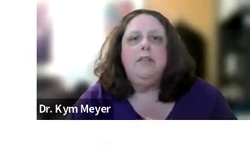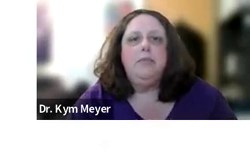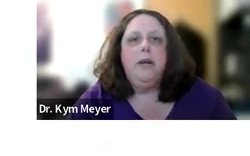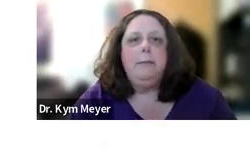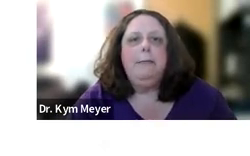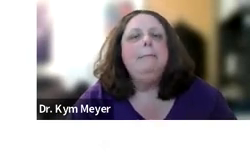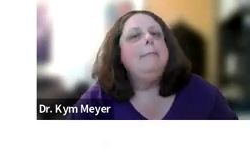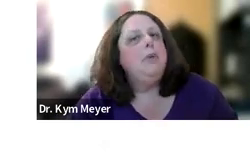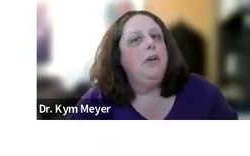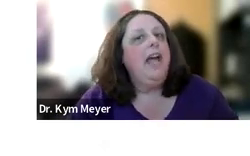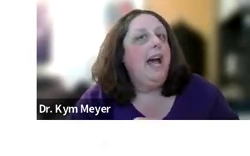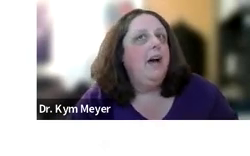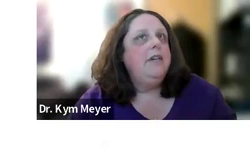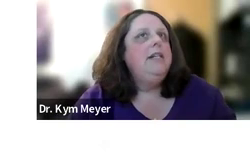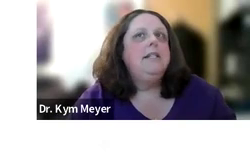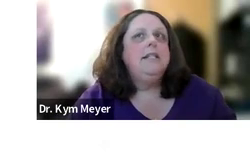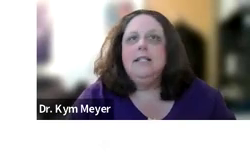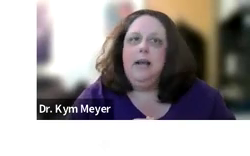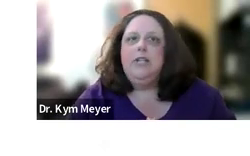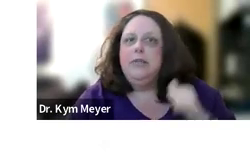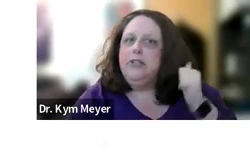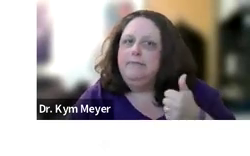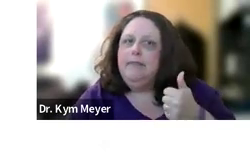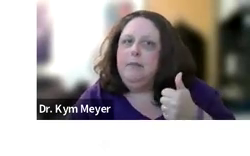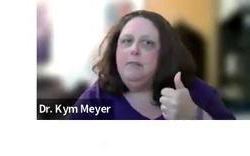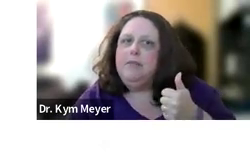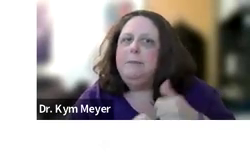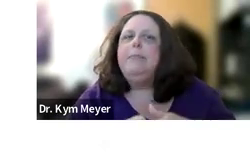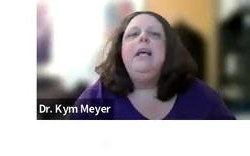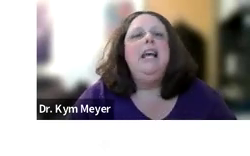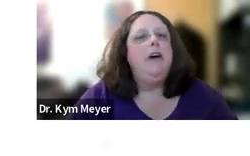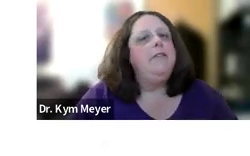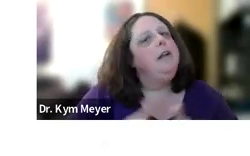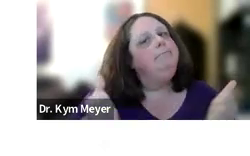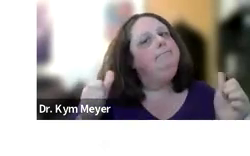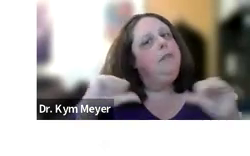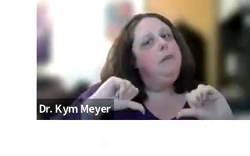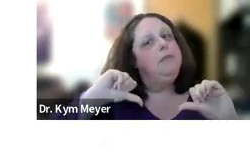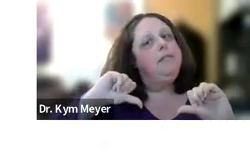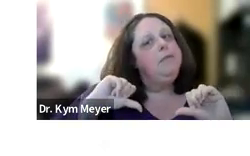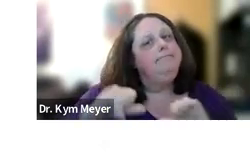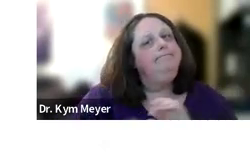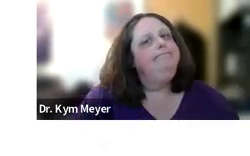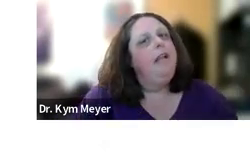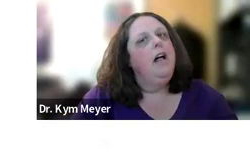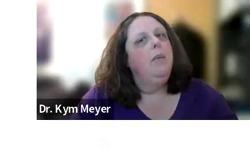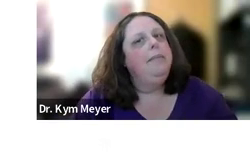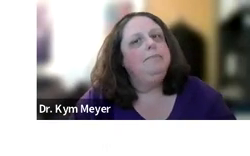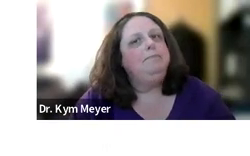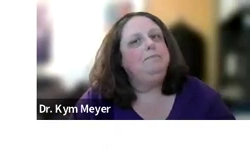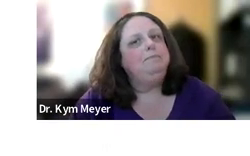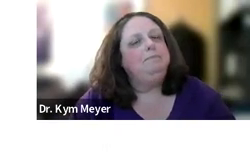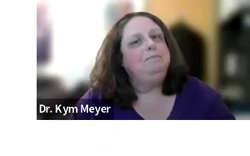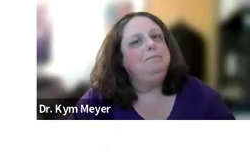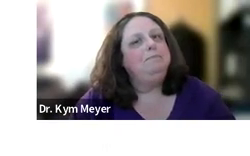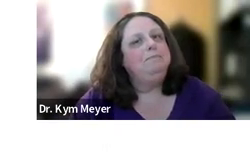up until this point? So if I have discussed language acquisition, give me a thumbs up. If I have not, give me a thumbs down. I'll wait.